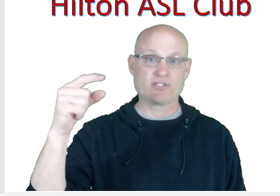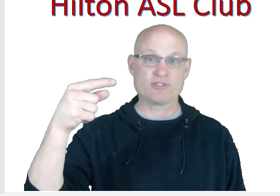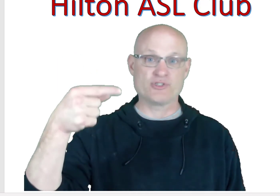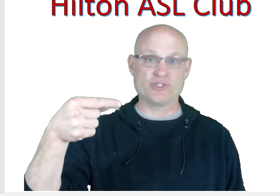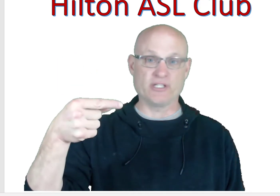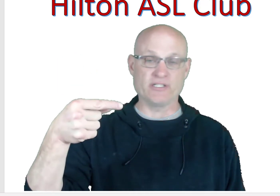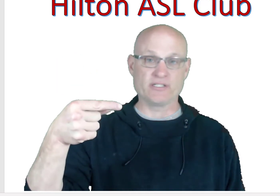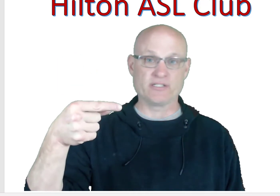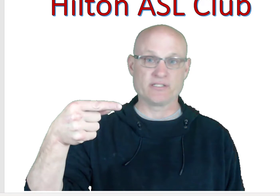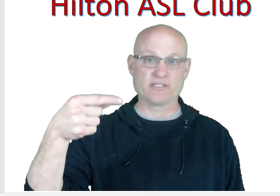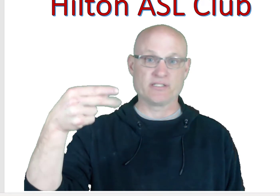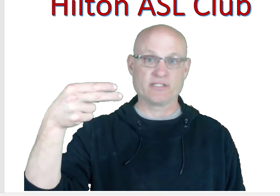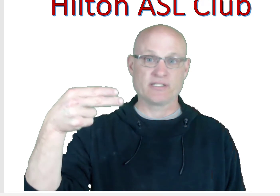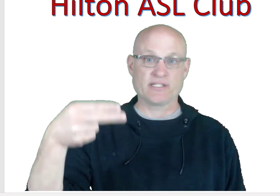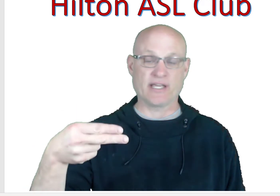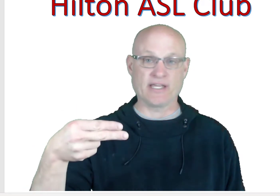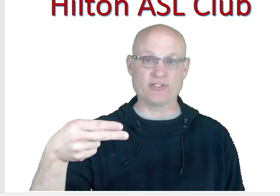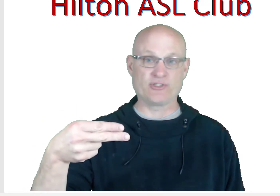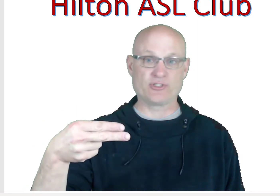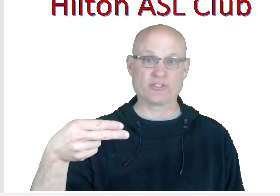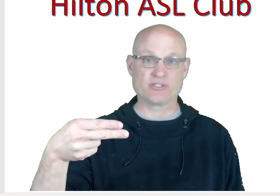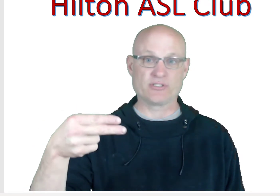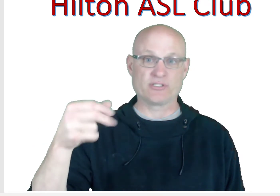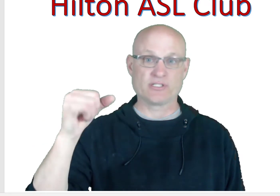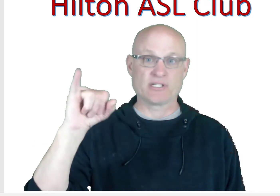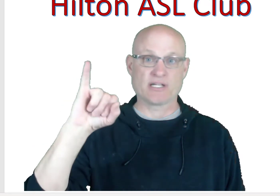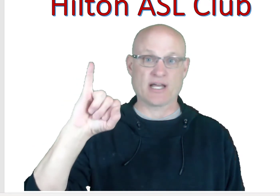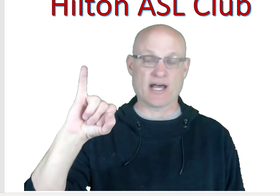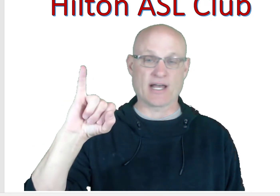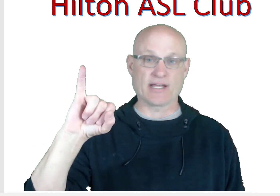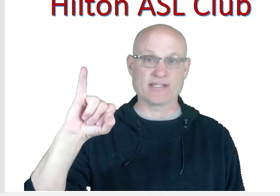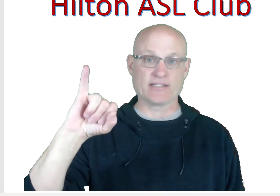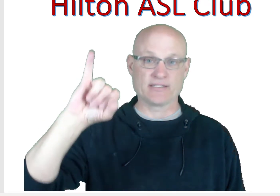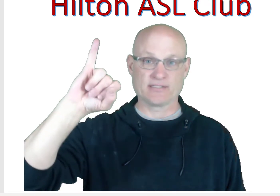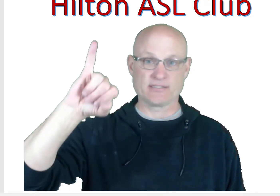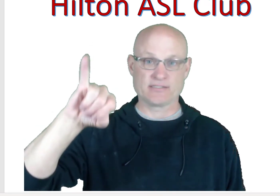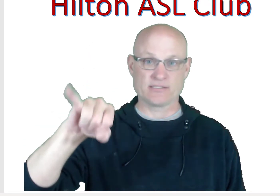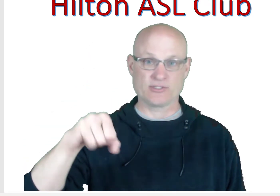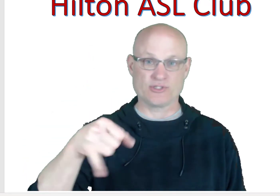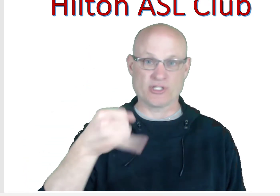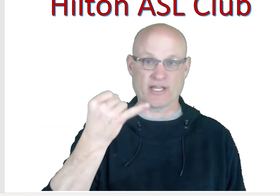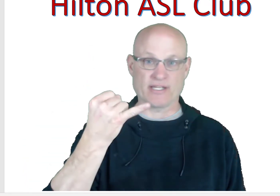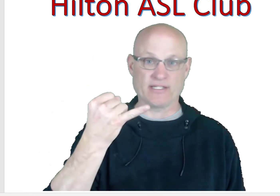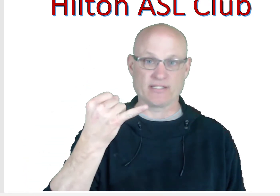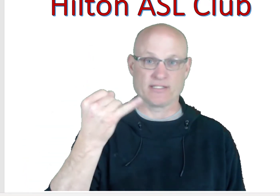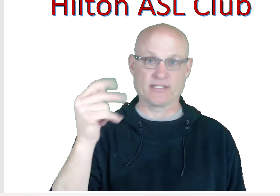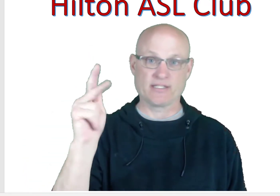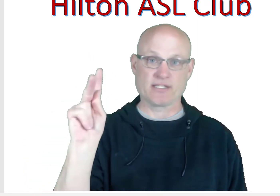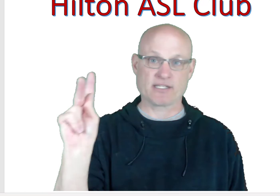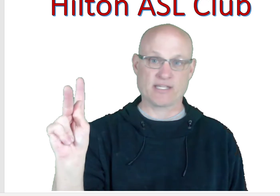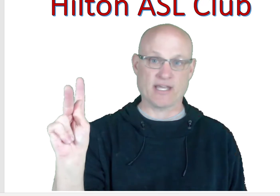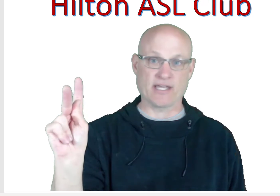G, H, I, J, K,